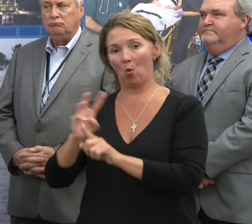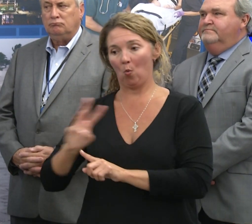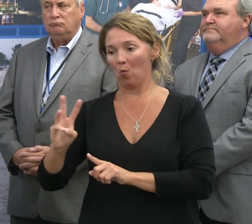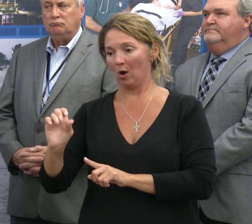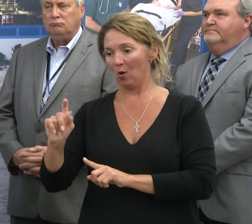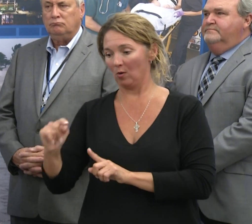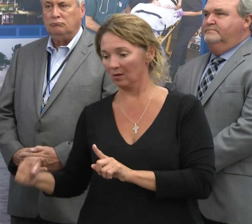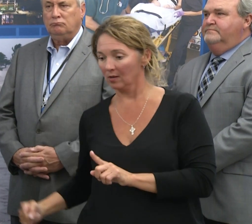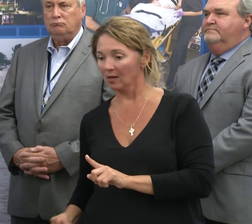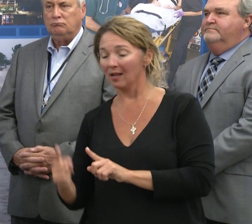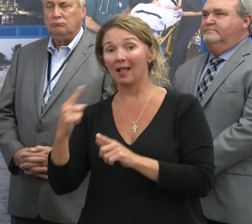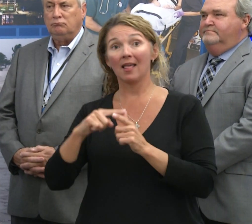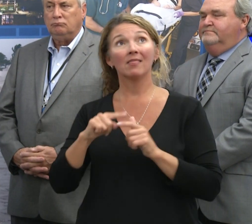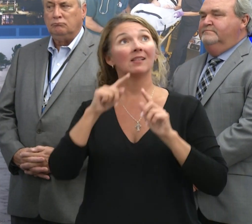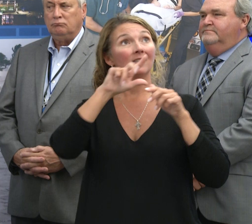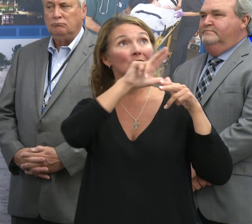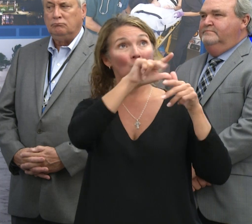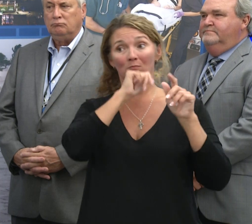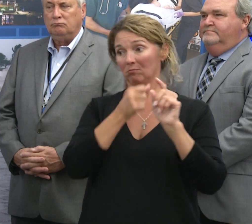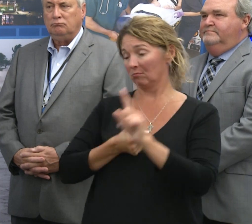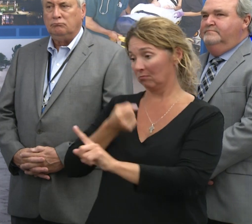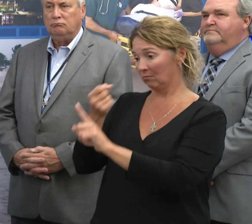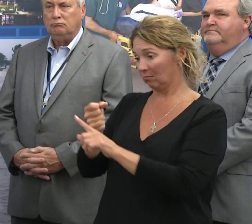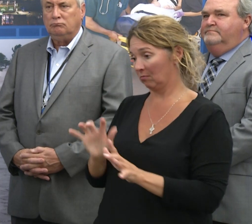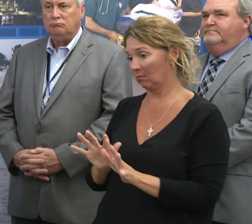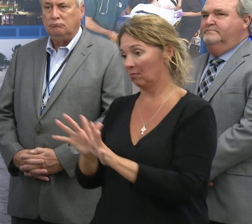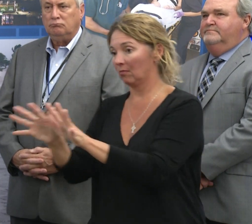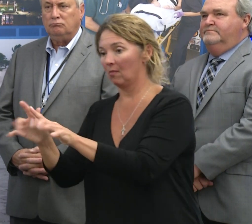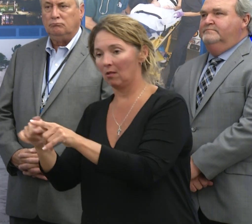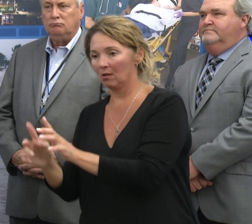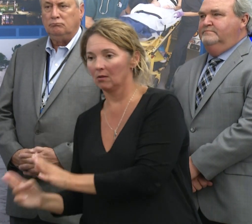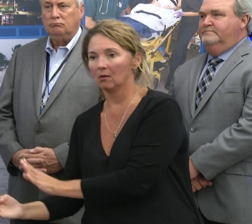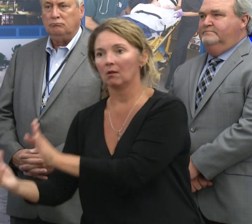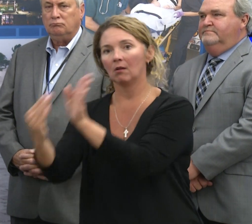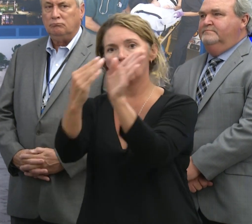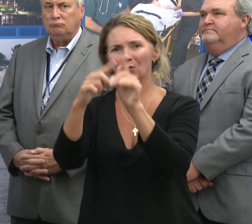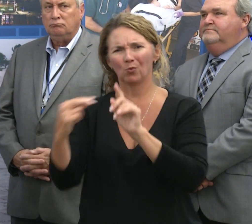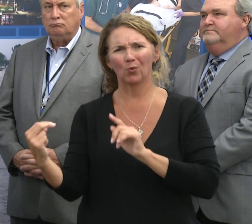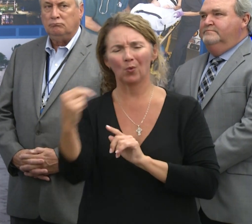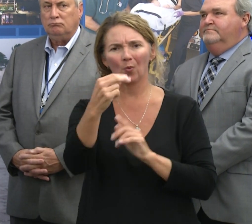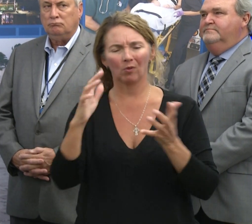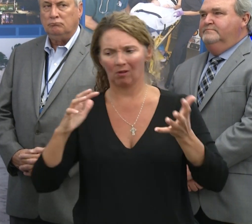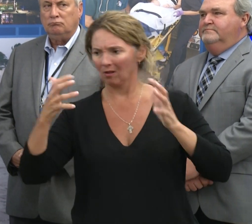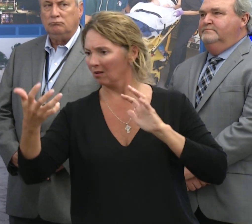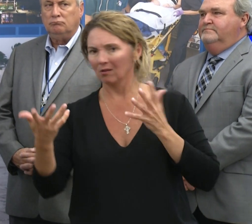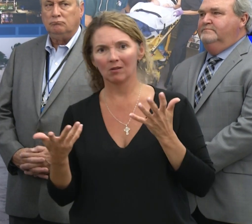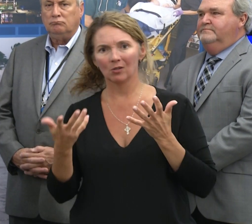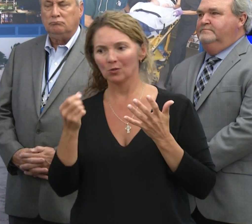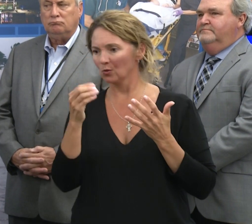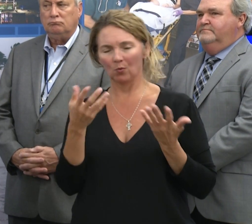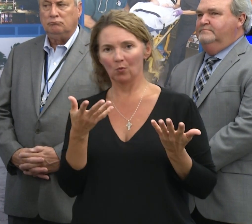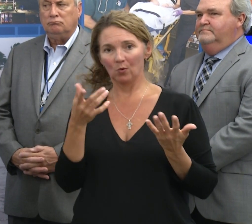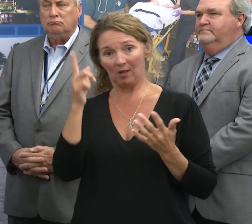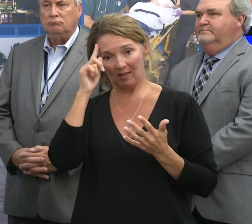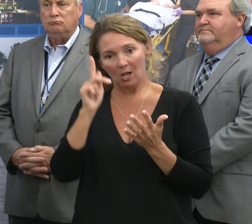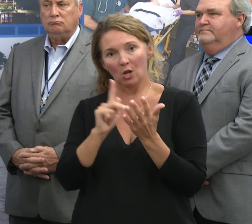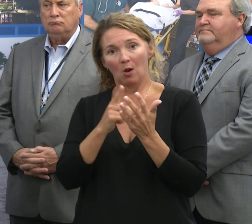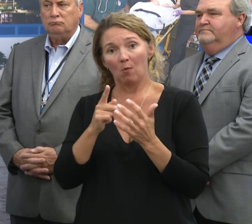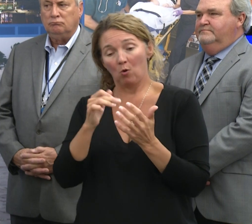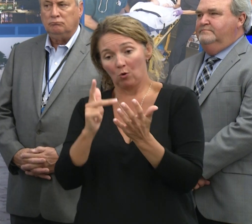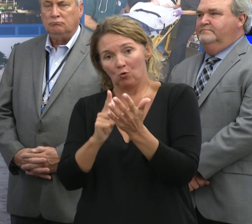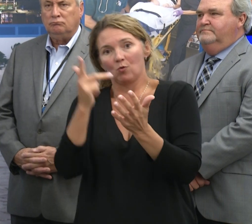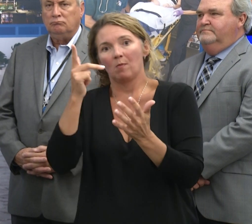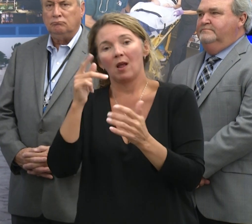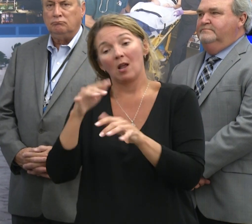Florida, the storm comes to the West coast of Florida and everyone now starts going North Florida. So you, you doubled or tripled